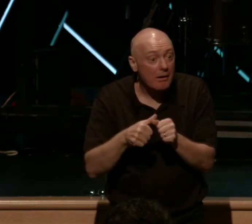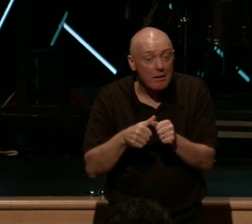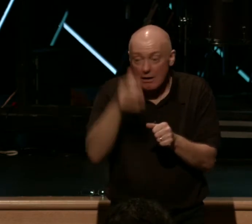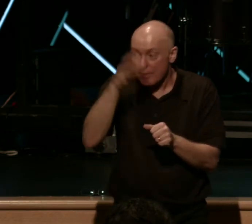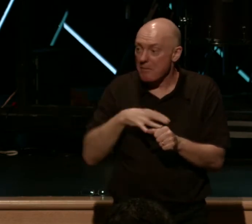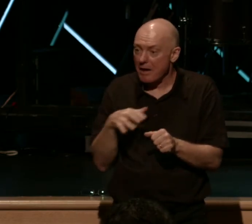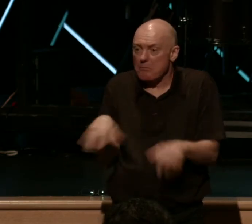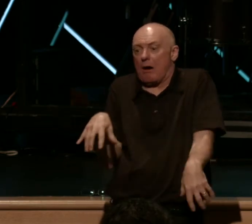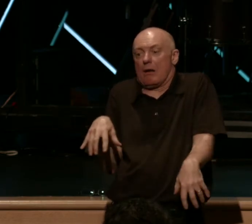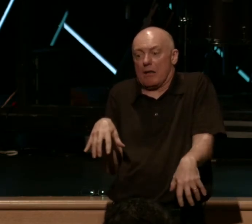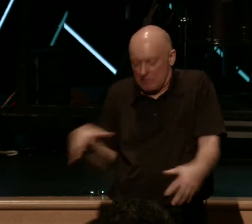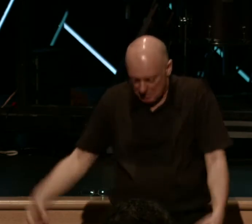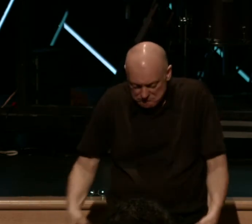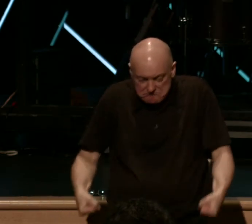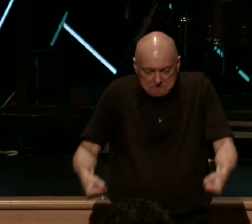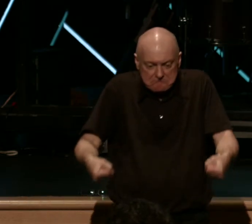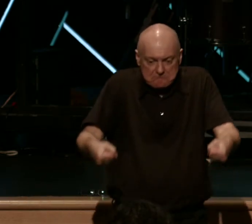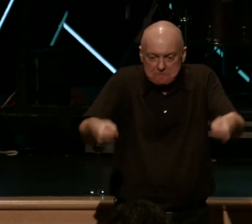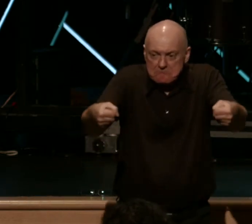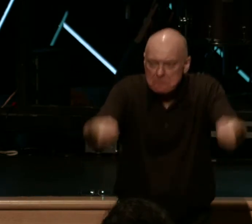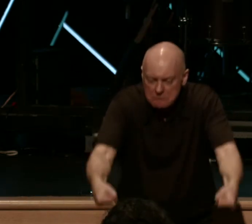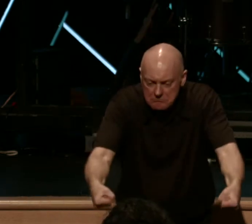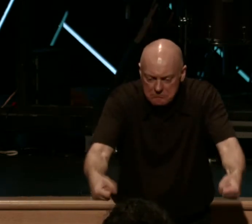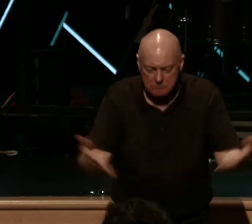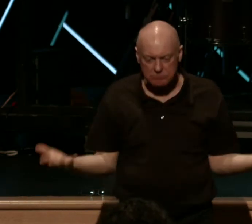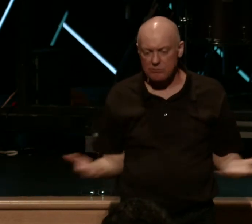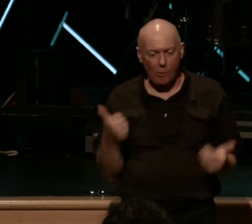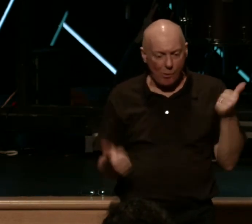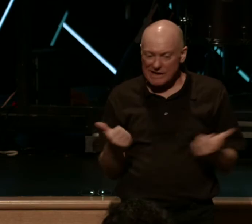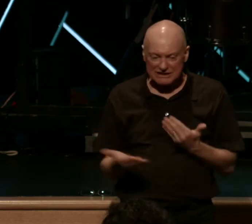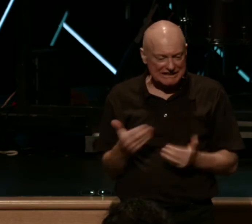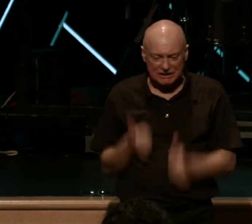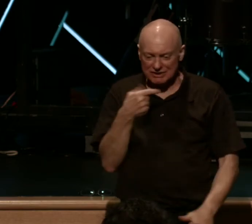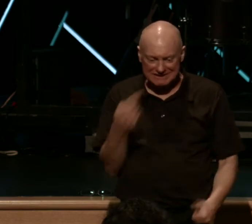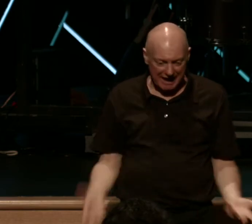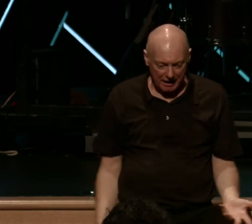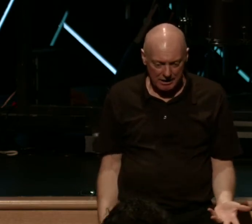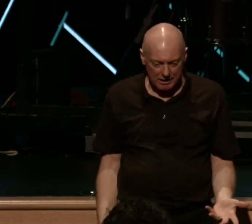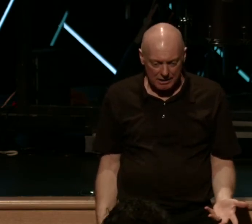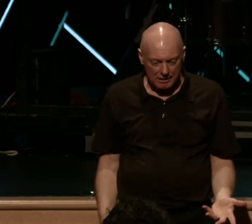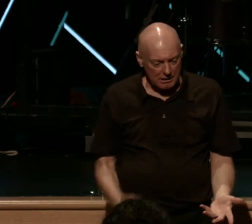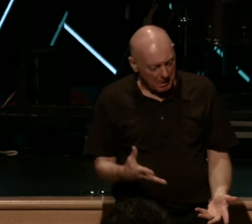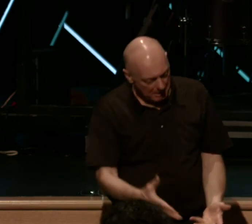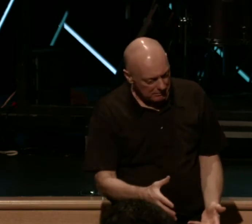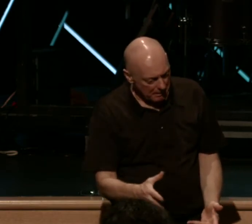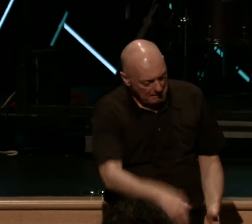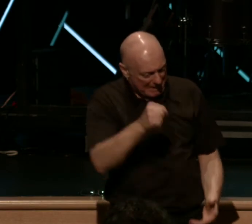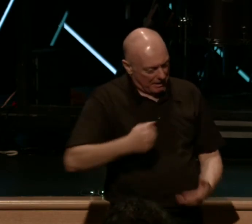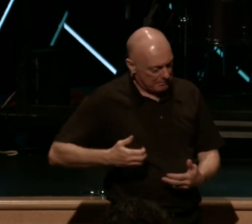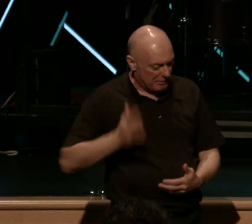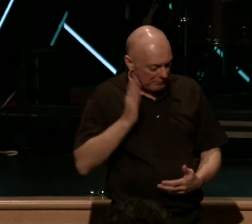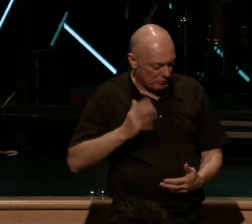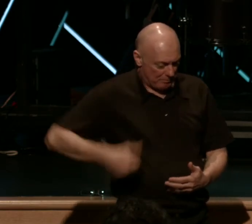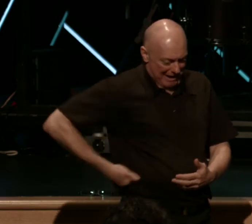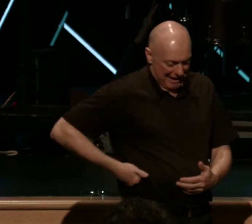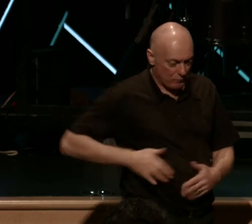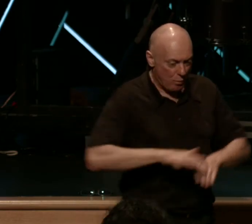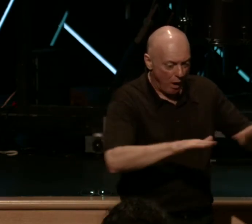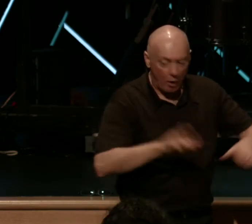bring the man. They lay him down. And Jesus says, which is it easier to say to you? To pick up your bed and walk or to say that your sins are forgiven? What he's saying